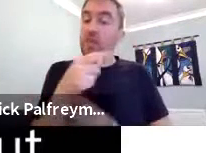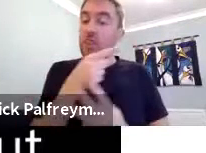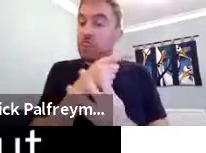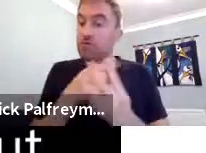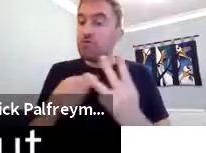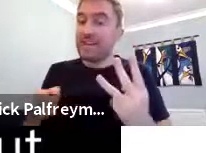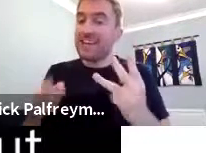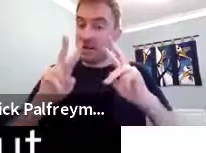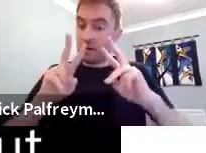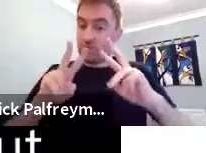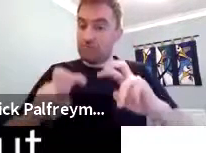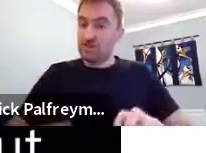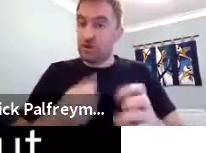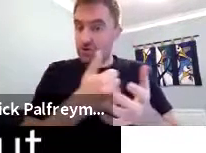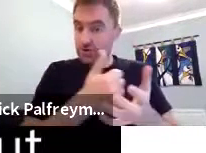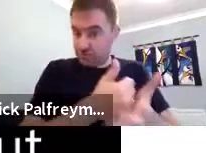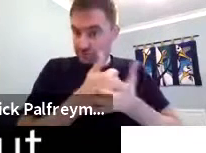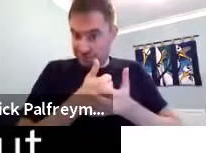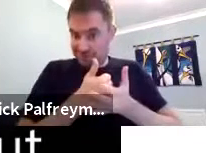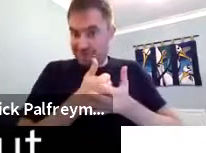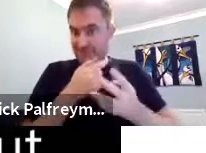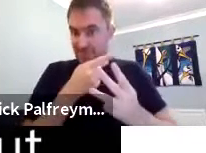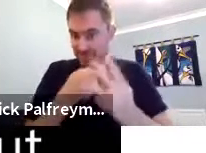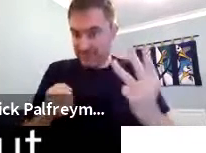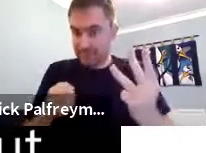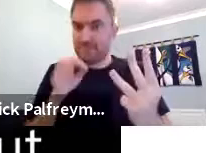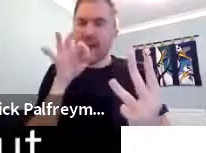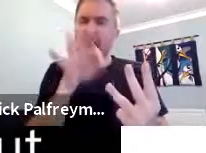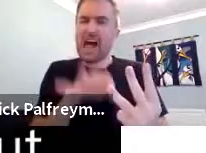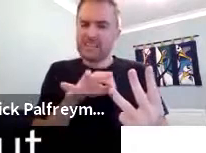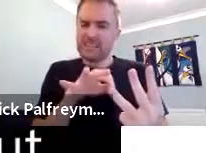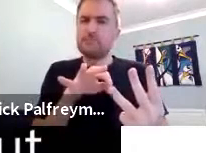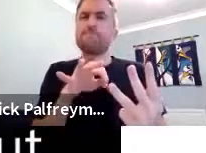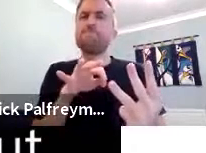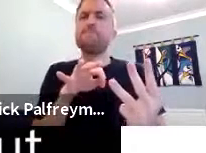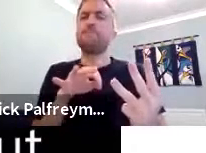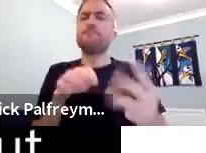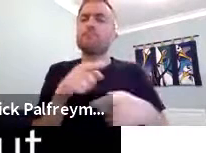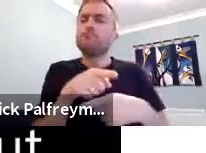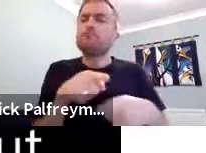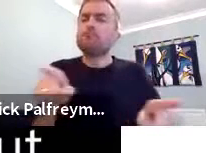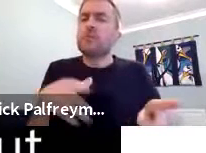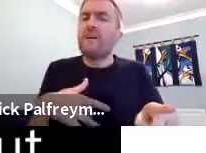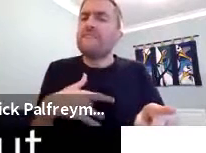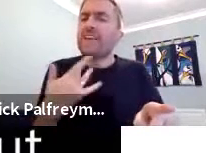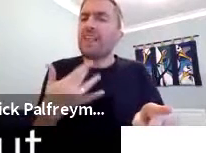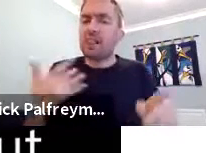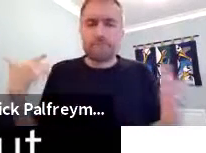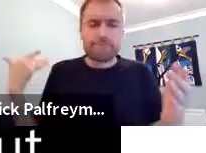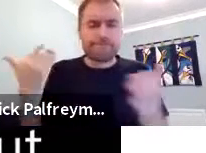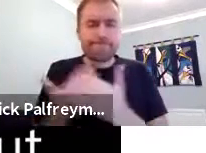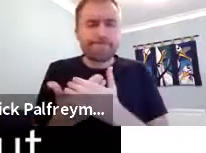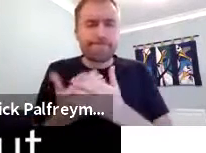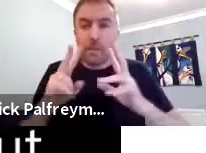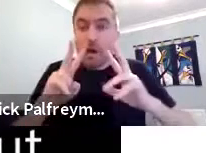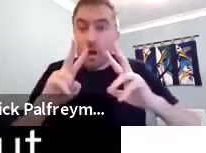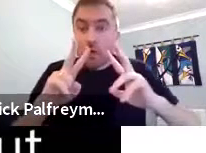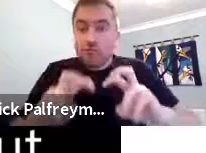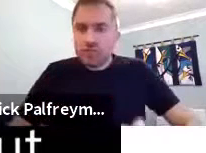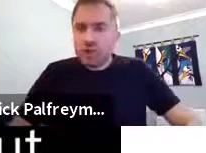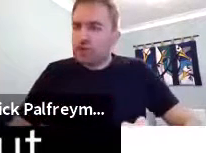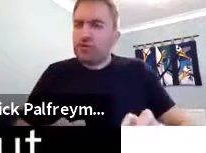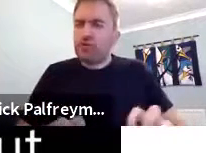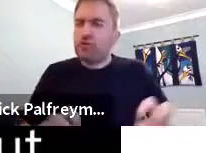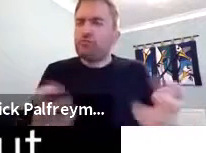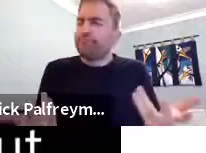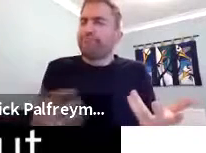And I, at the end, I asked people who had been involved in the research. And I asked them and I said, how do